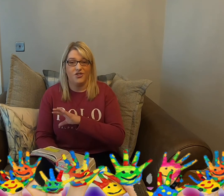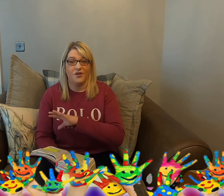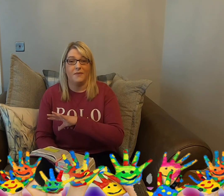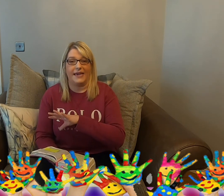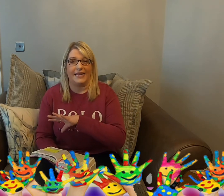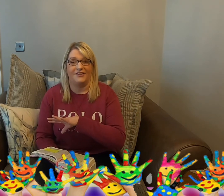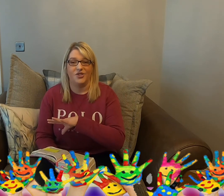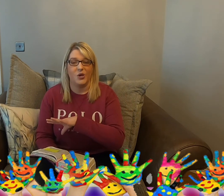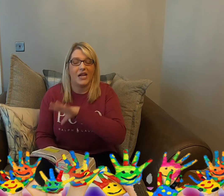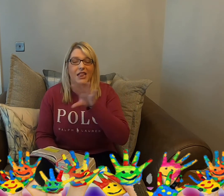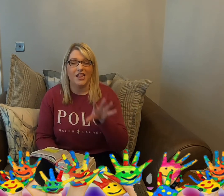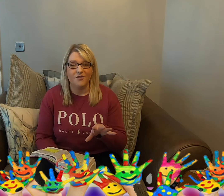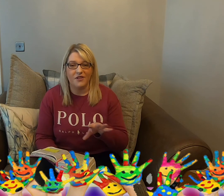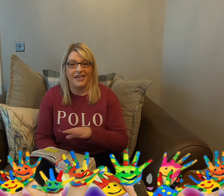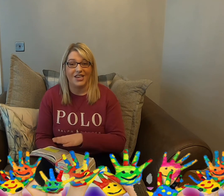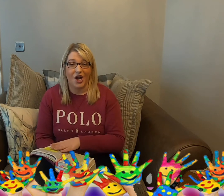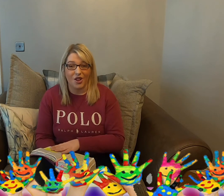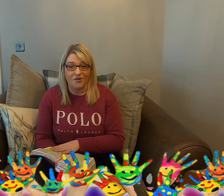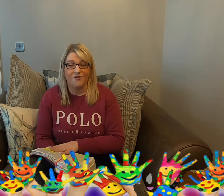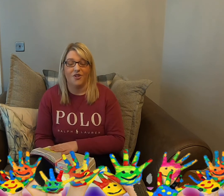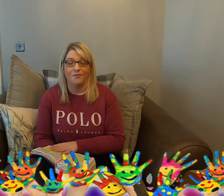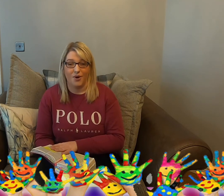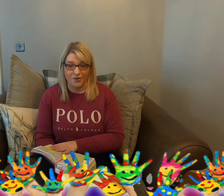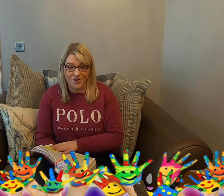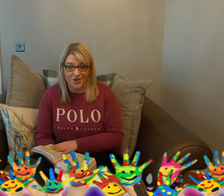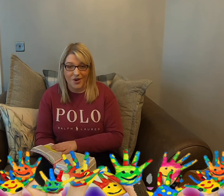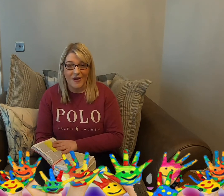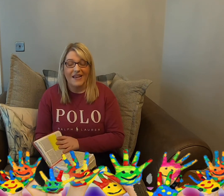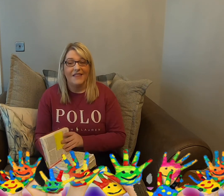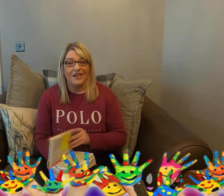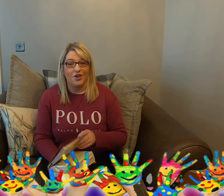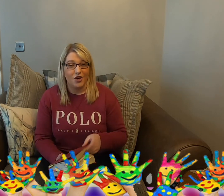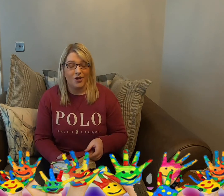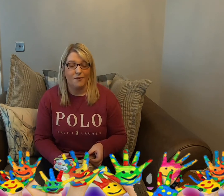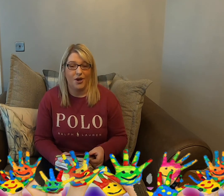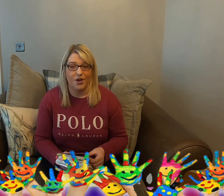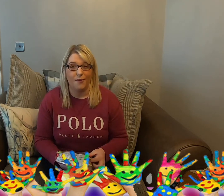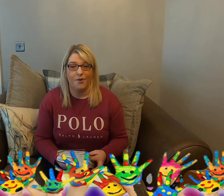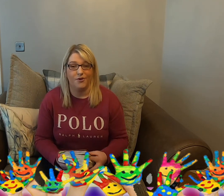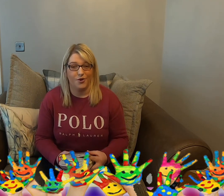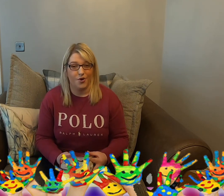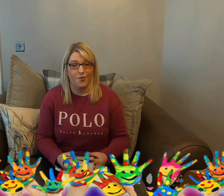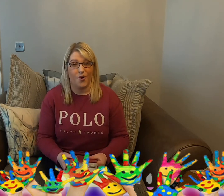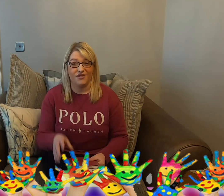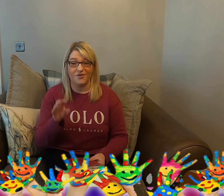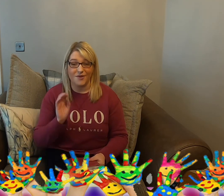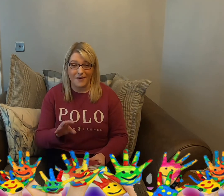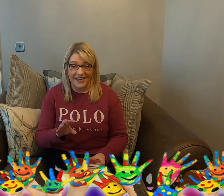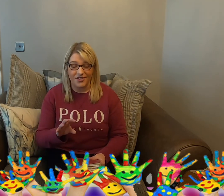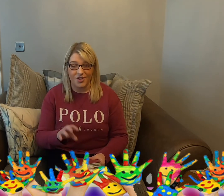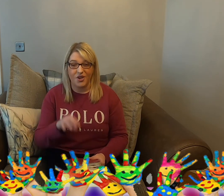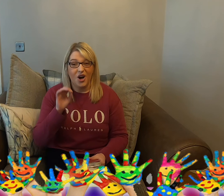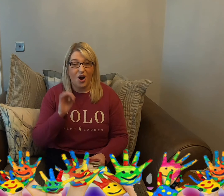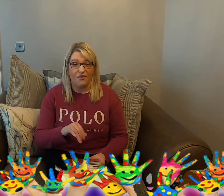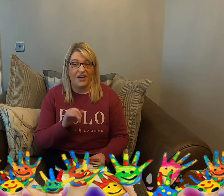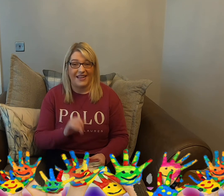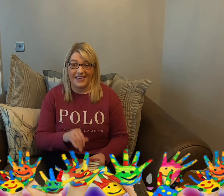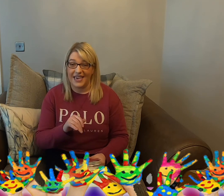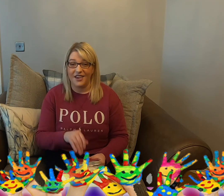you to make it into a lovely colourful poster that you can put up on your wall to remind you of that key